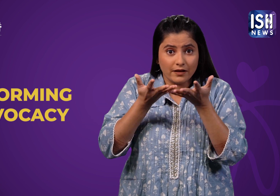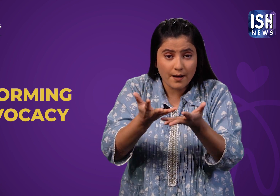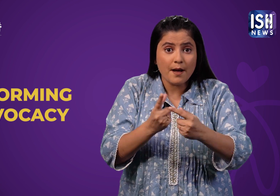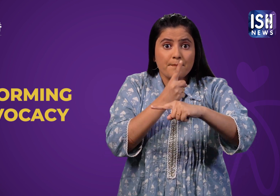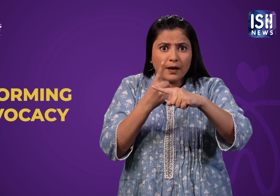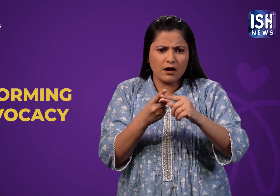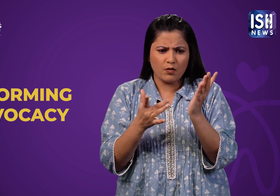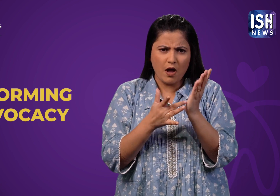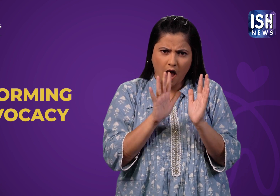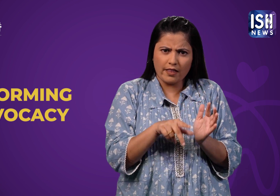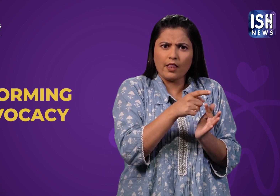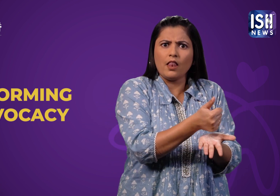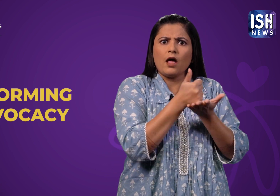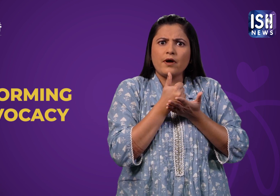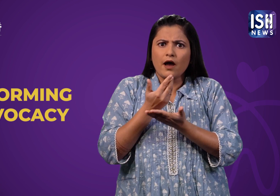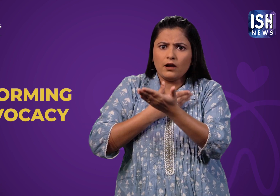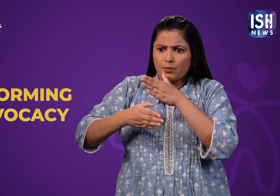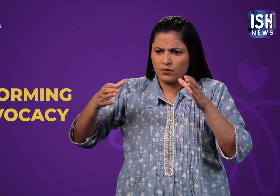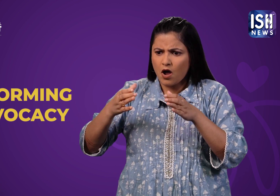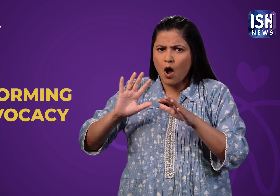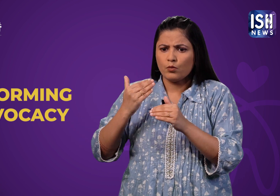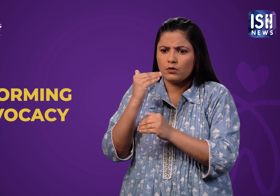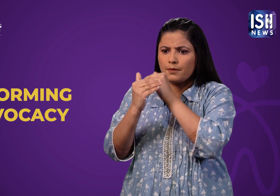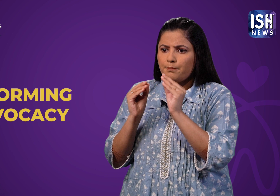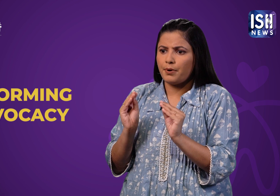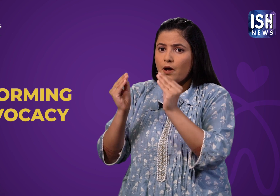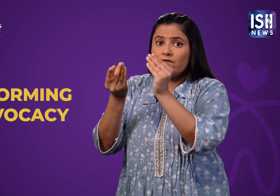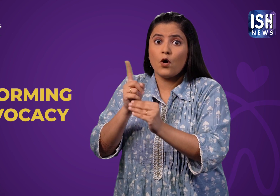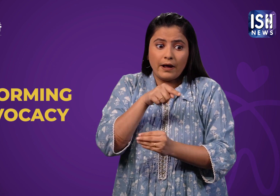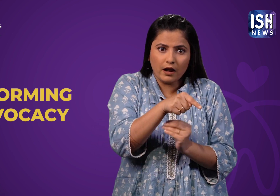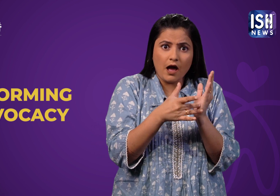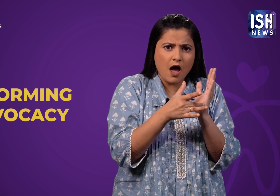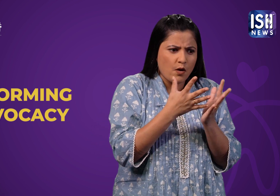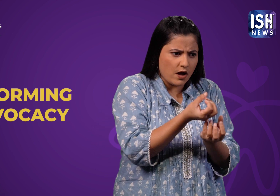and intersectional advocacy strategies for PWDs.